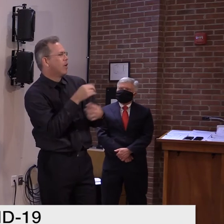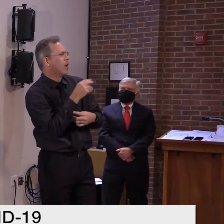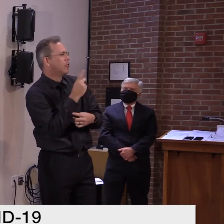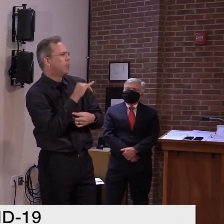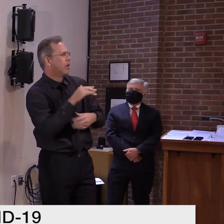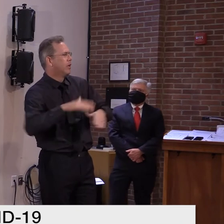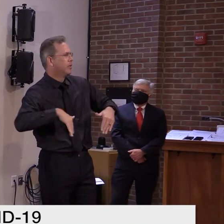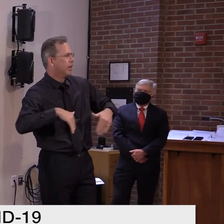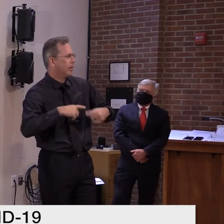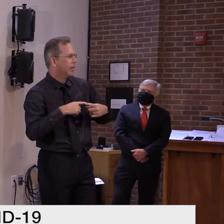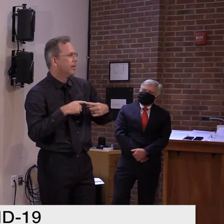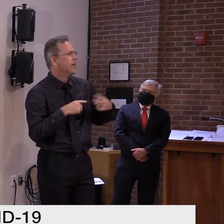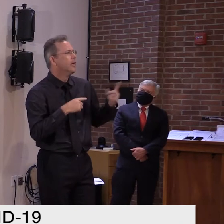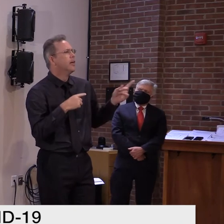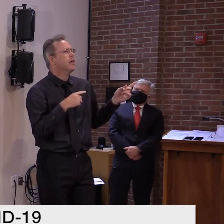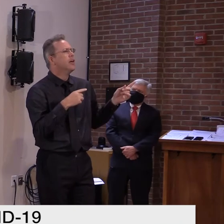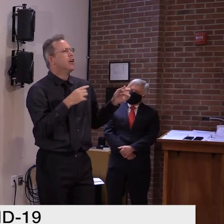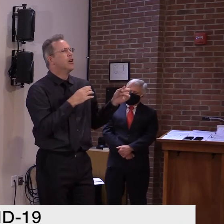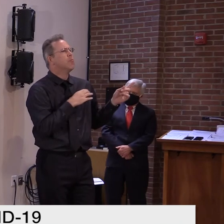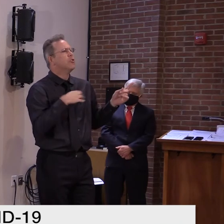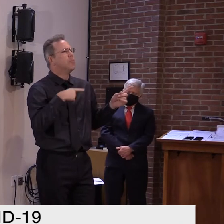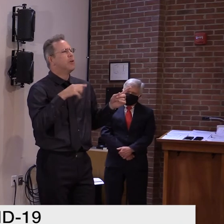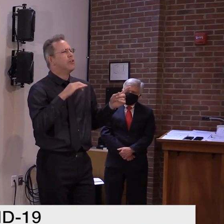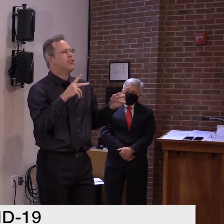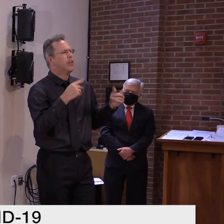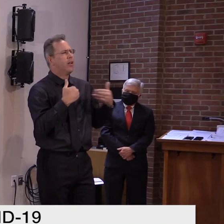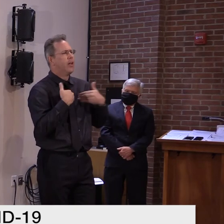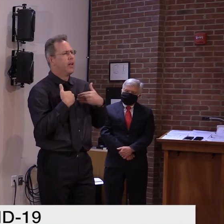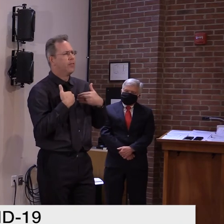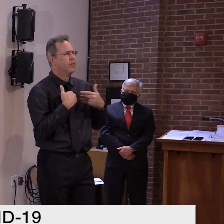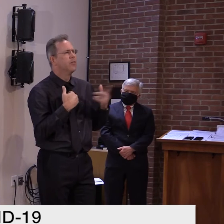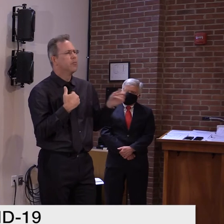about that. I'll, I'll have Commissioner Peechek get in touch with you, Greg.